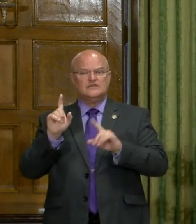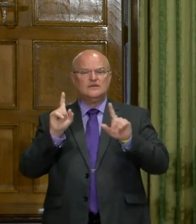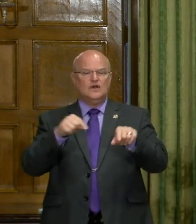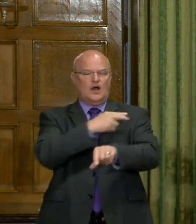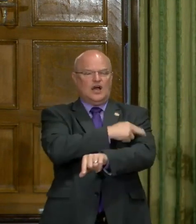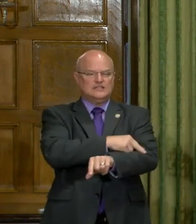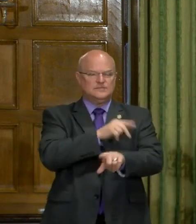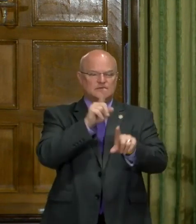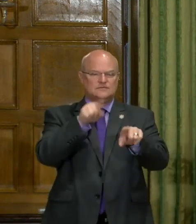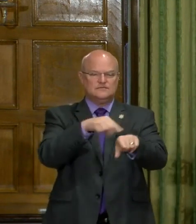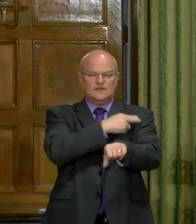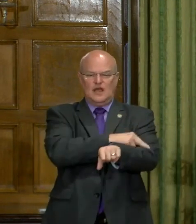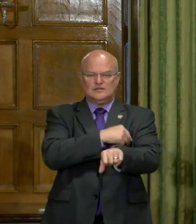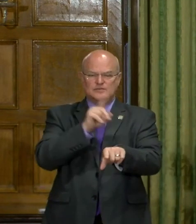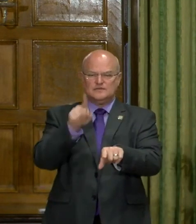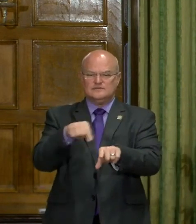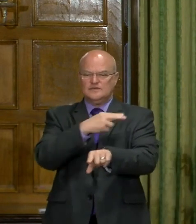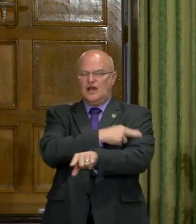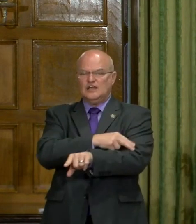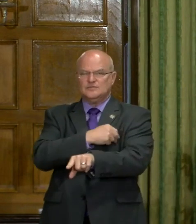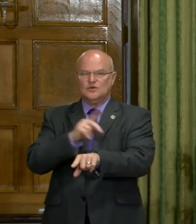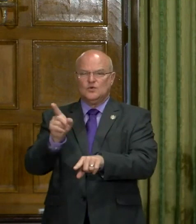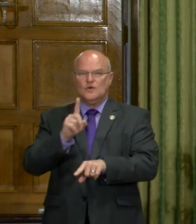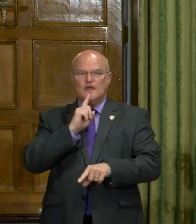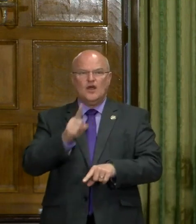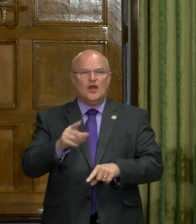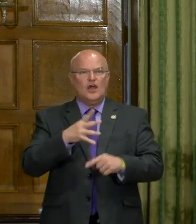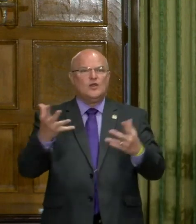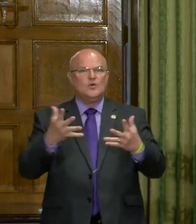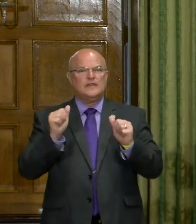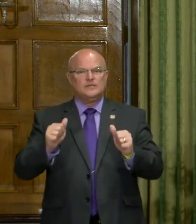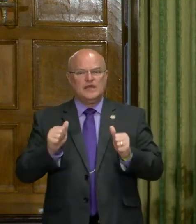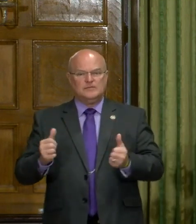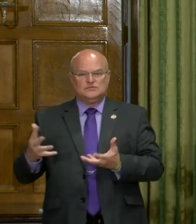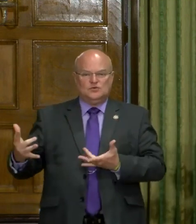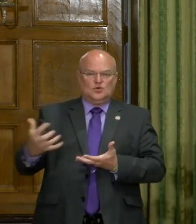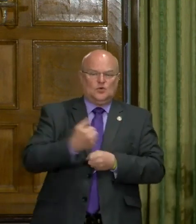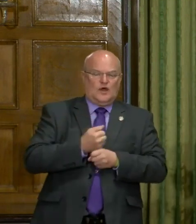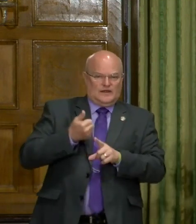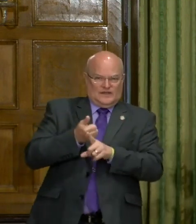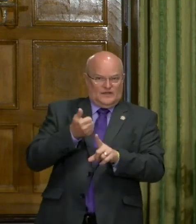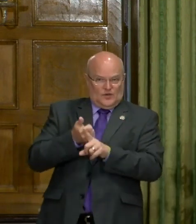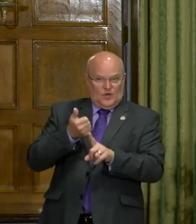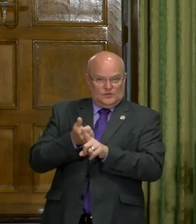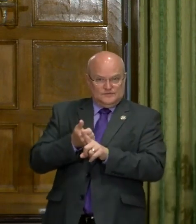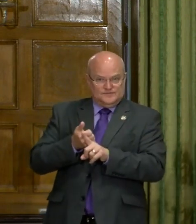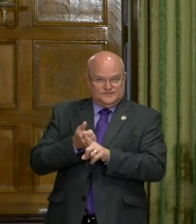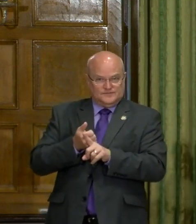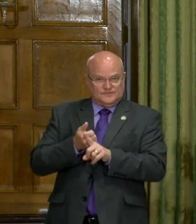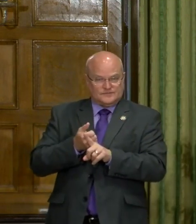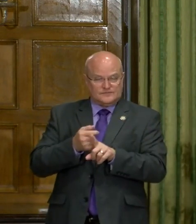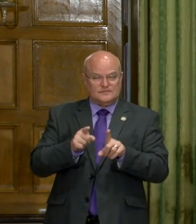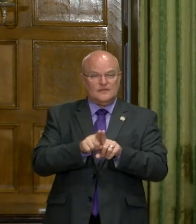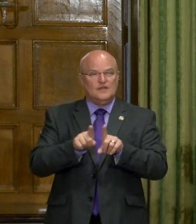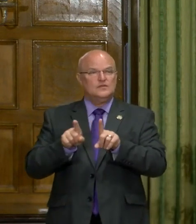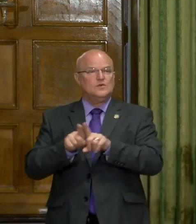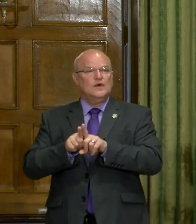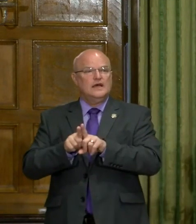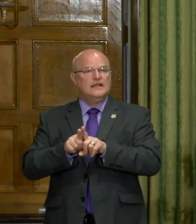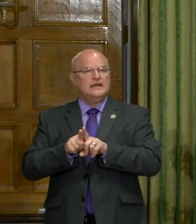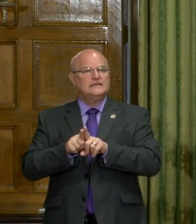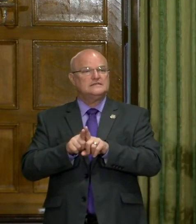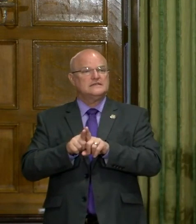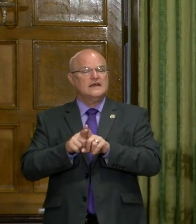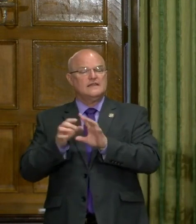go hospital by hospital as to where they are and, uh, what they've been able to acquire on their own. Uh, as well as,